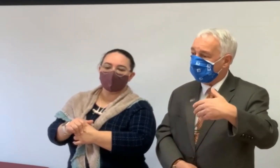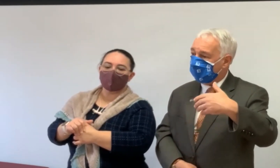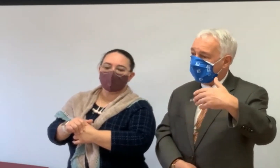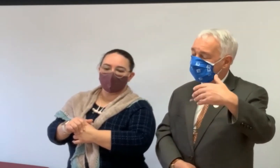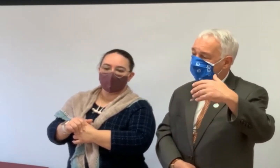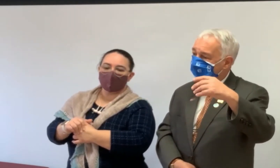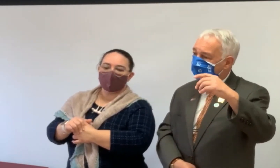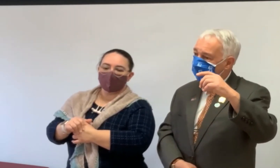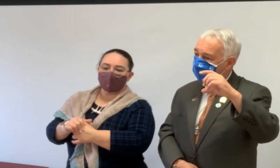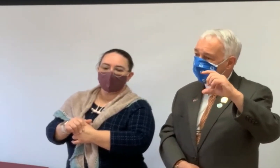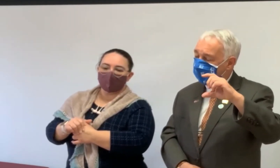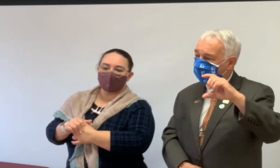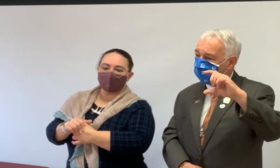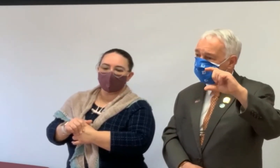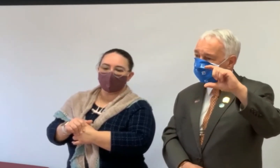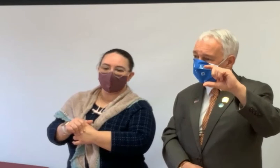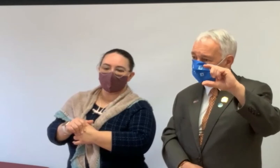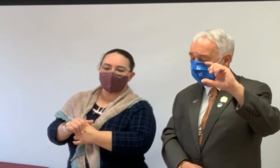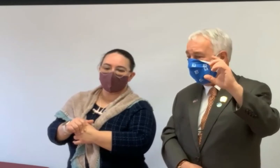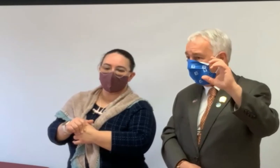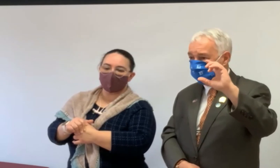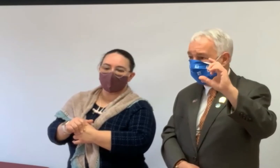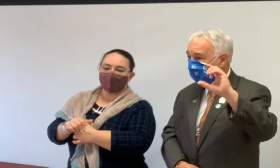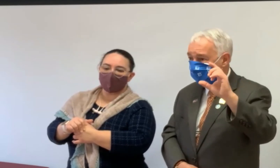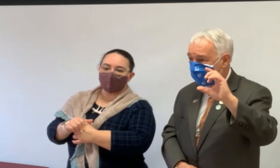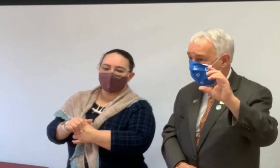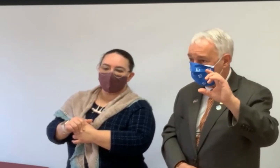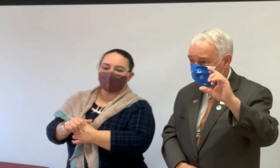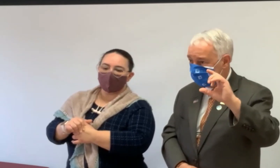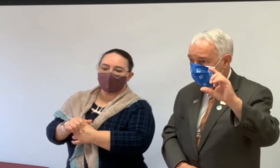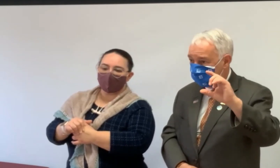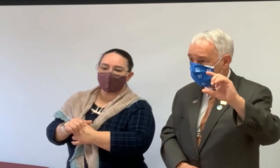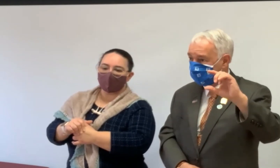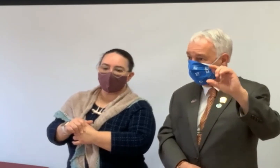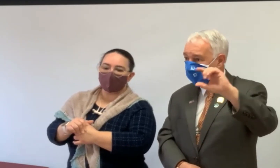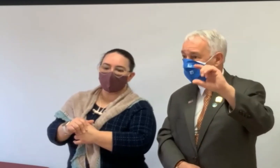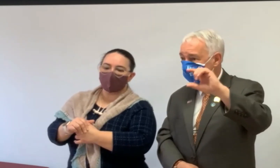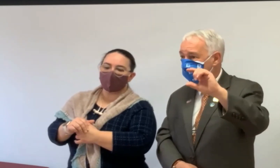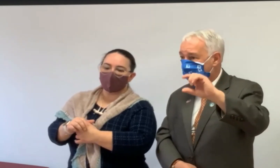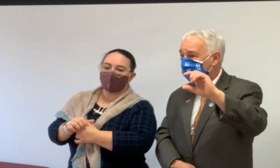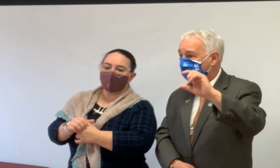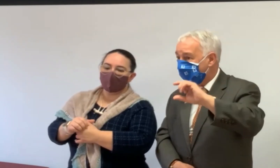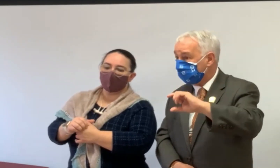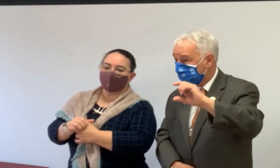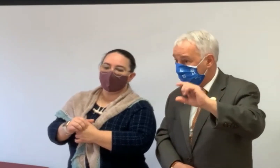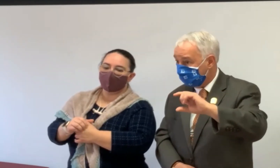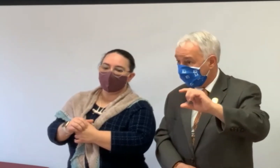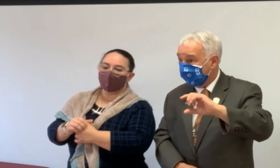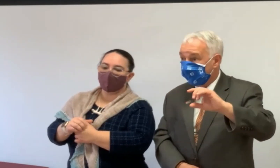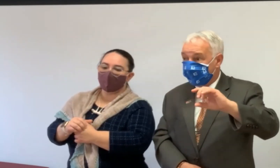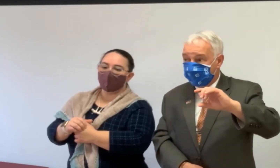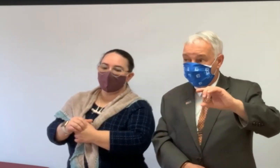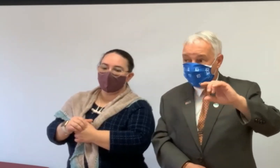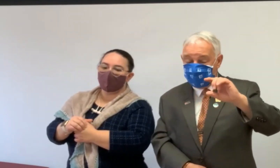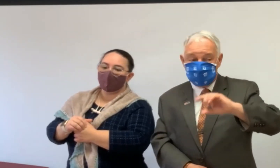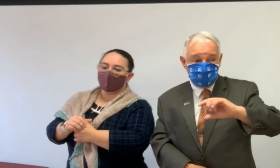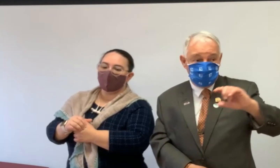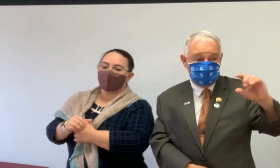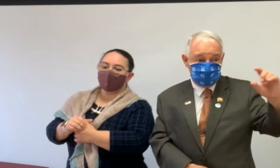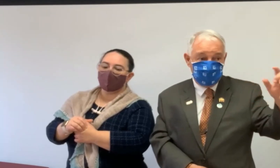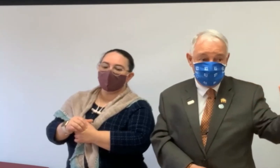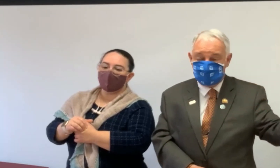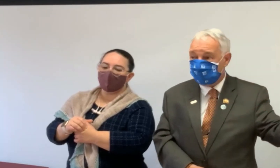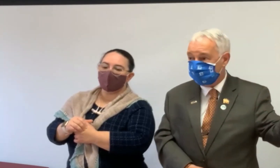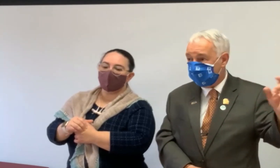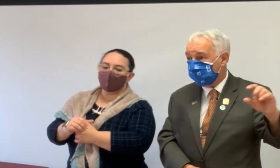So, um, be careful that as in anything in life, it's not only about price. While